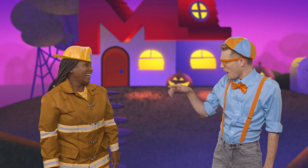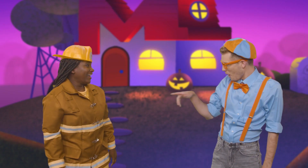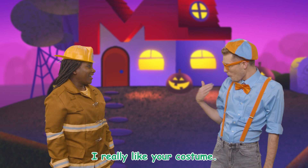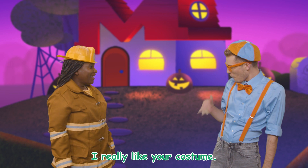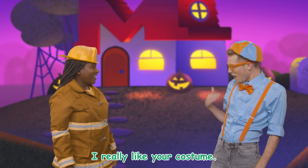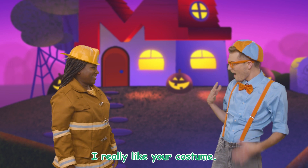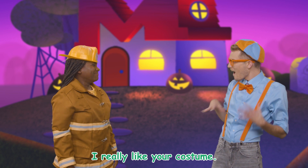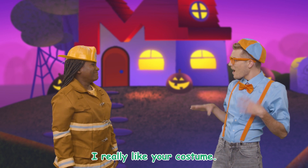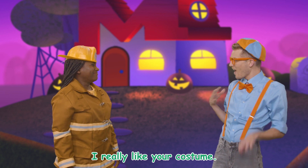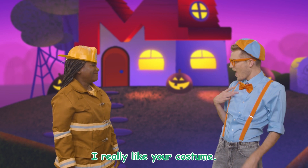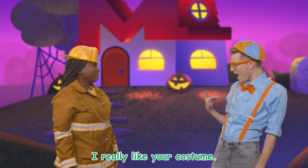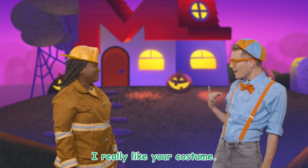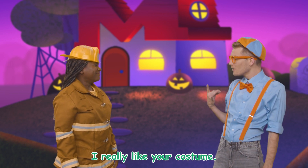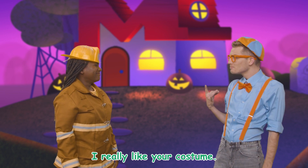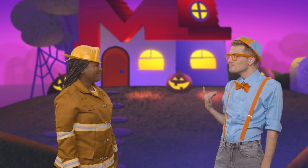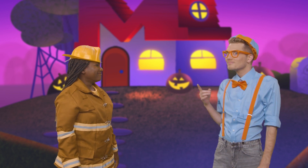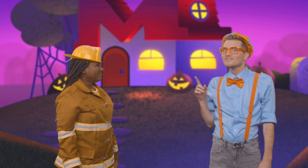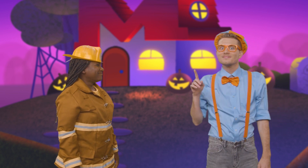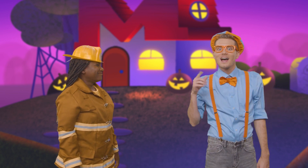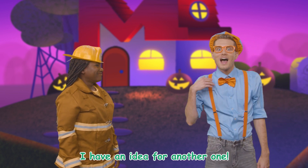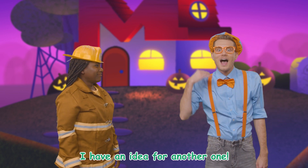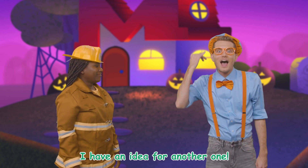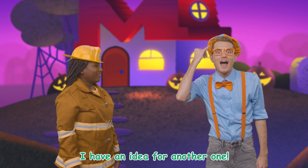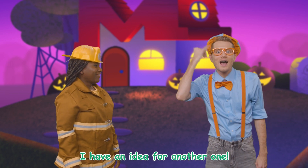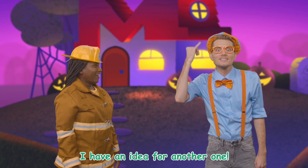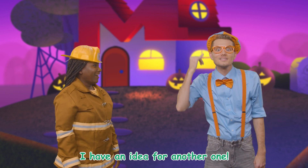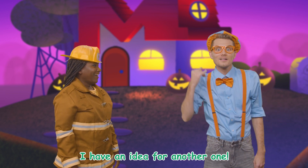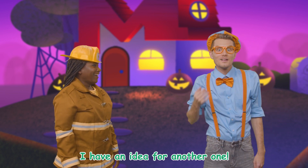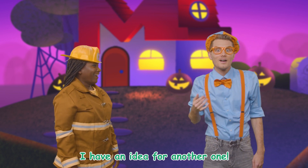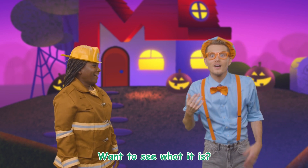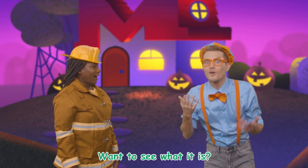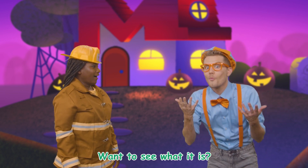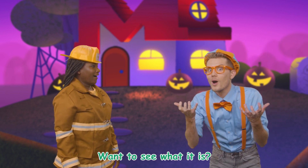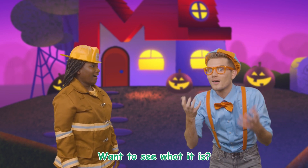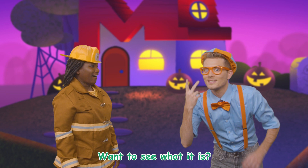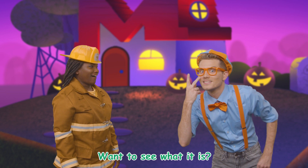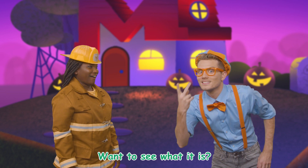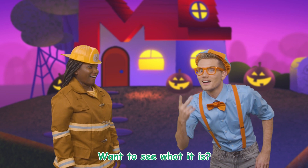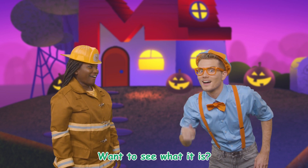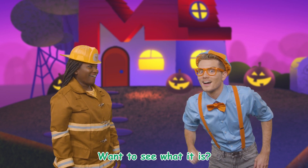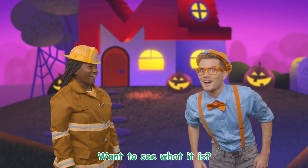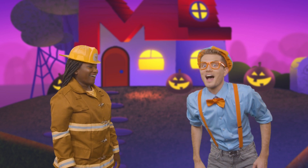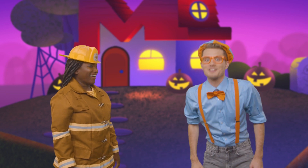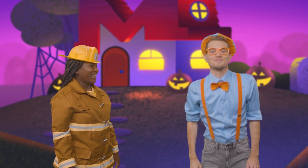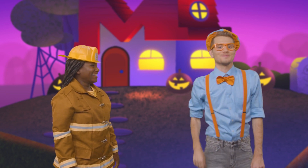I really like your costume. I have an idea for another one. Want to see what it is?